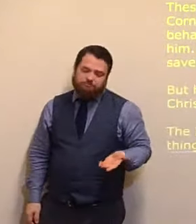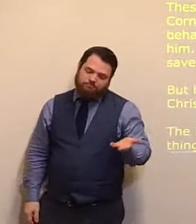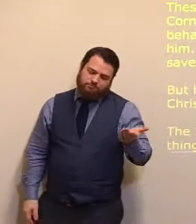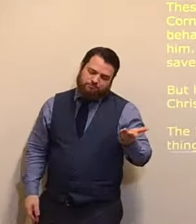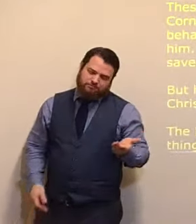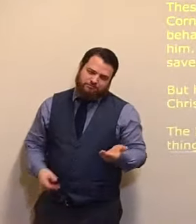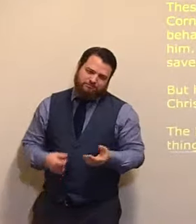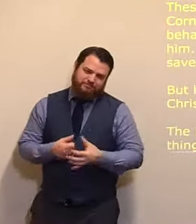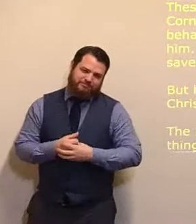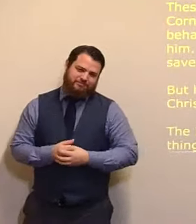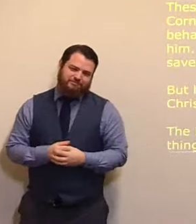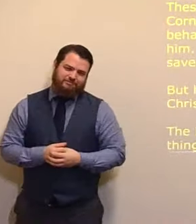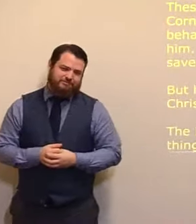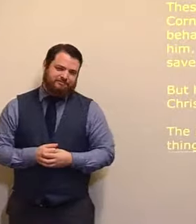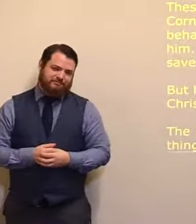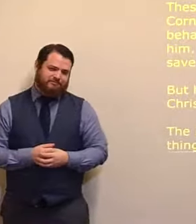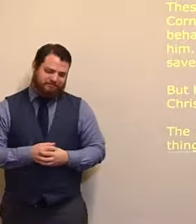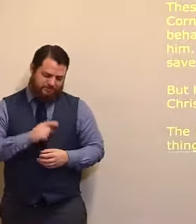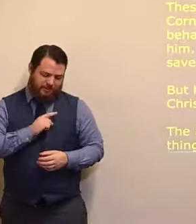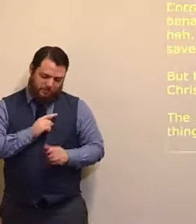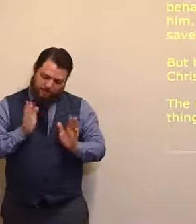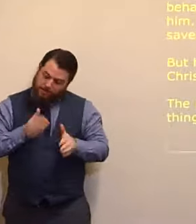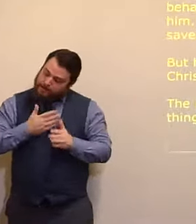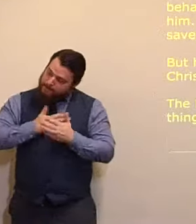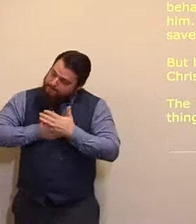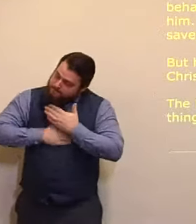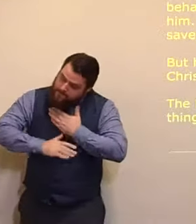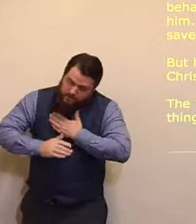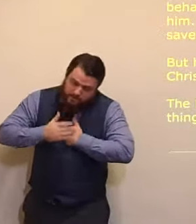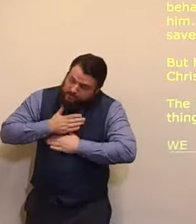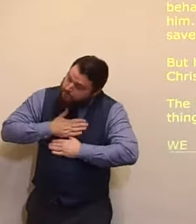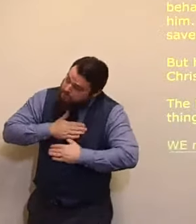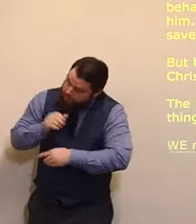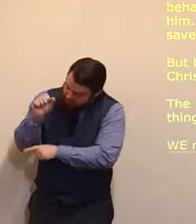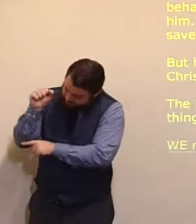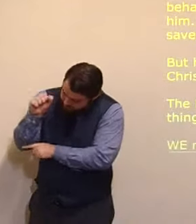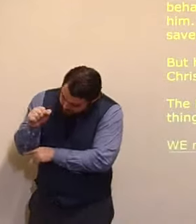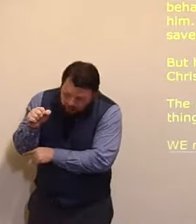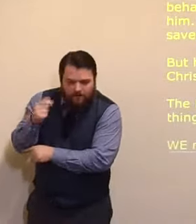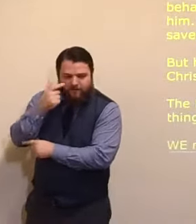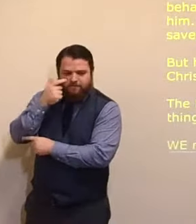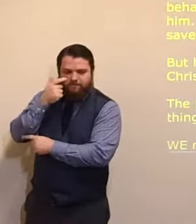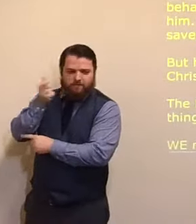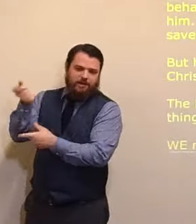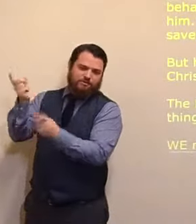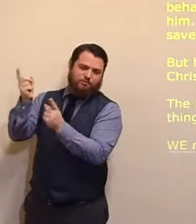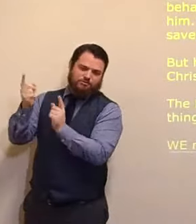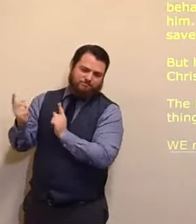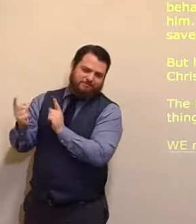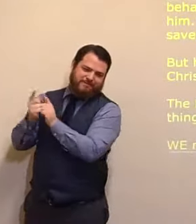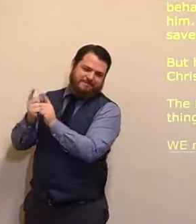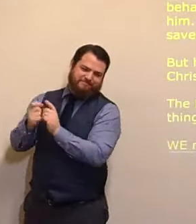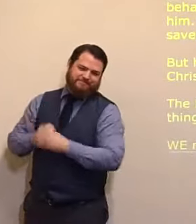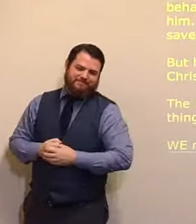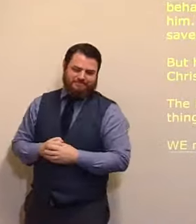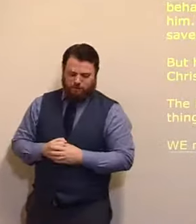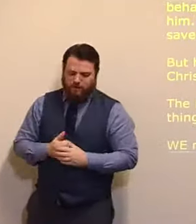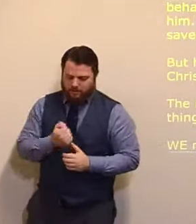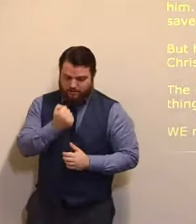humility is so crucial, in order to find salvation. My dear friends, the tenth one, there is a tenth one here,